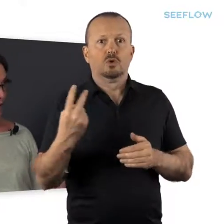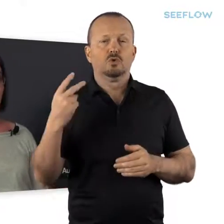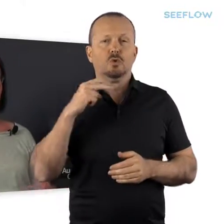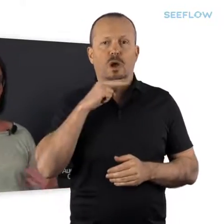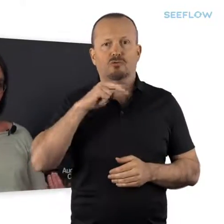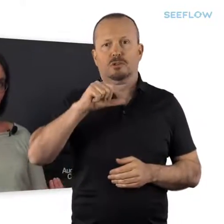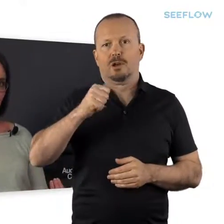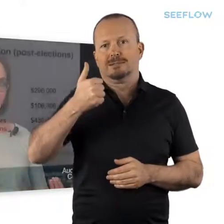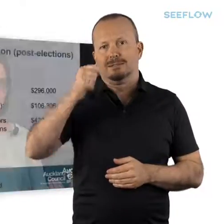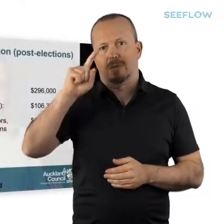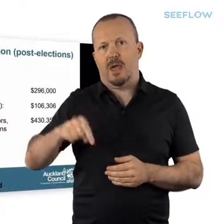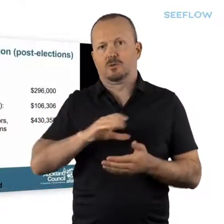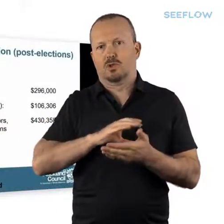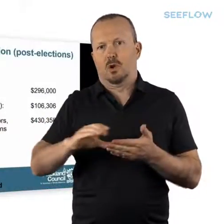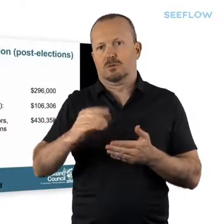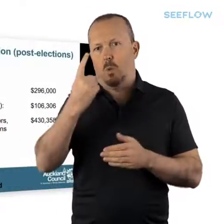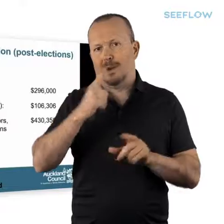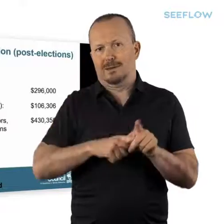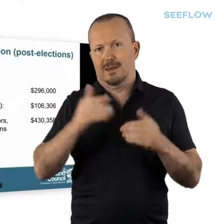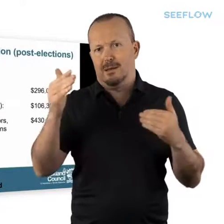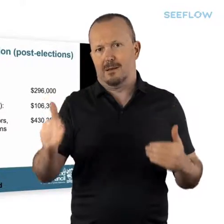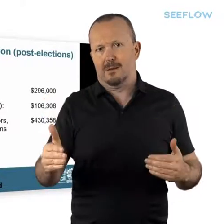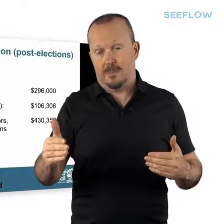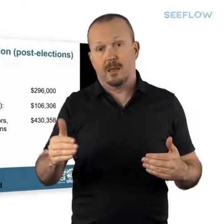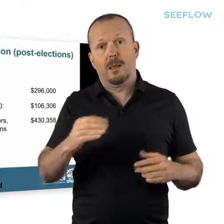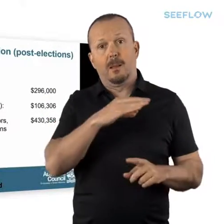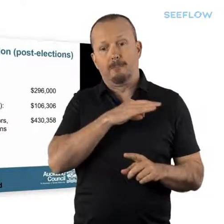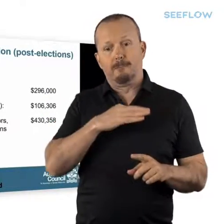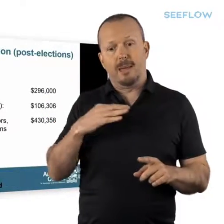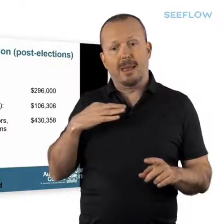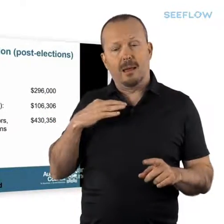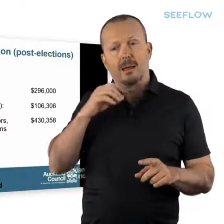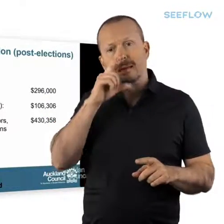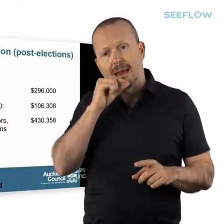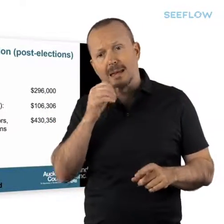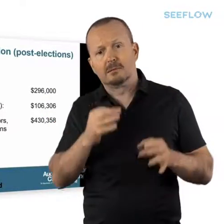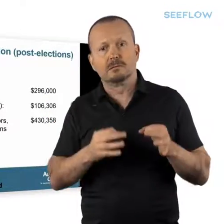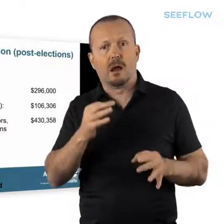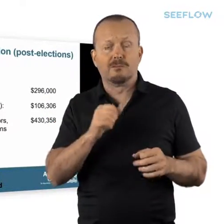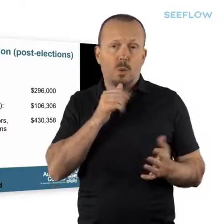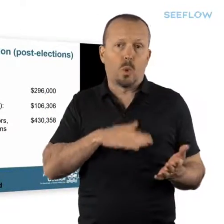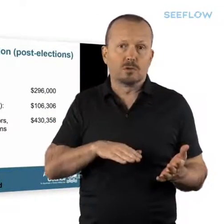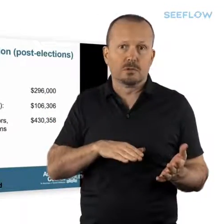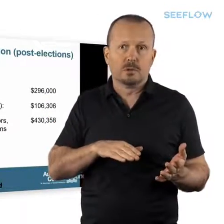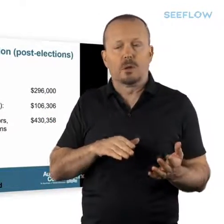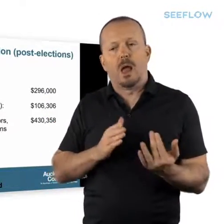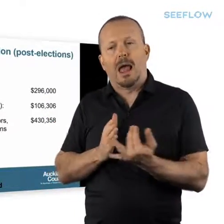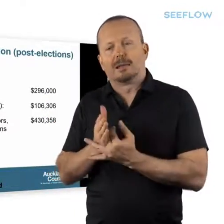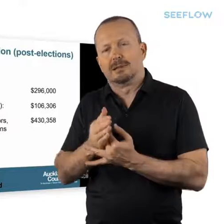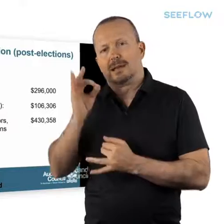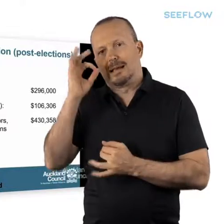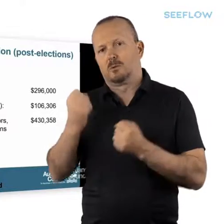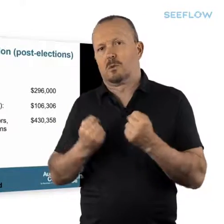new term at $296,000 per annum, and the mayor can choose to have access to a